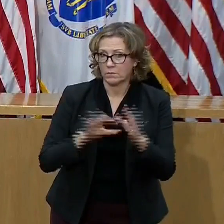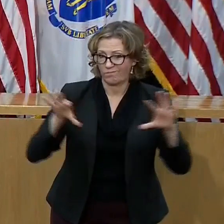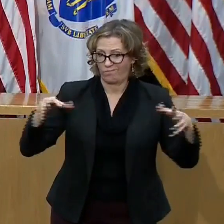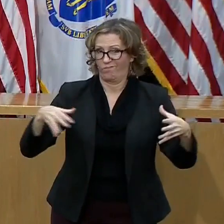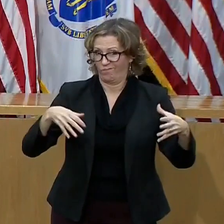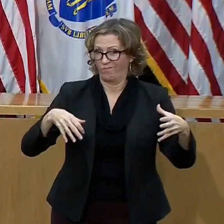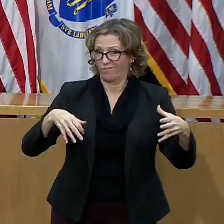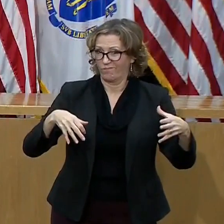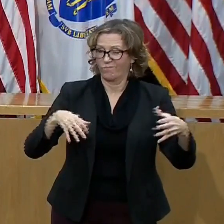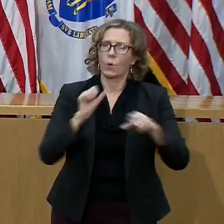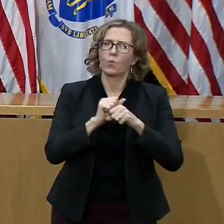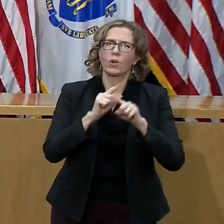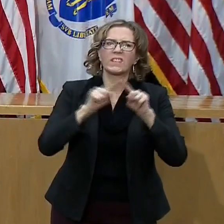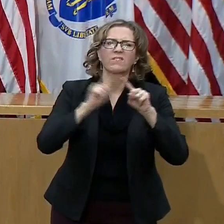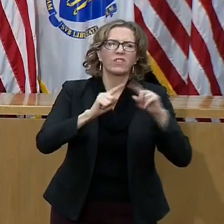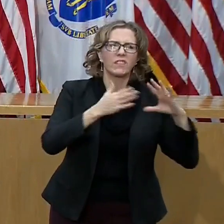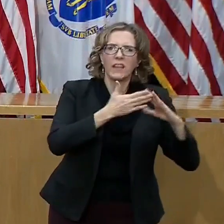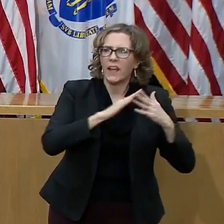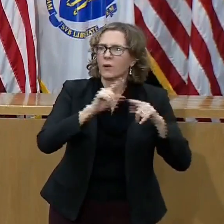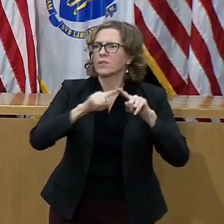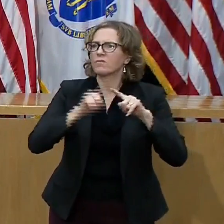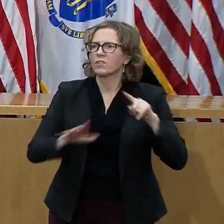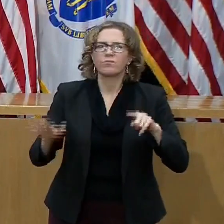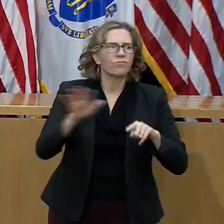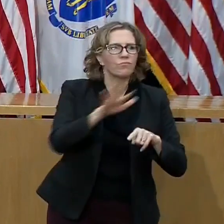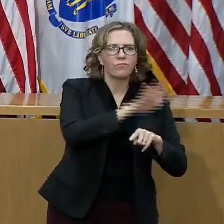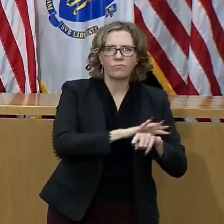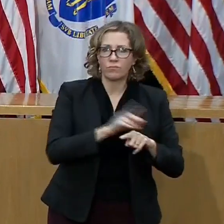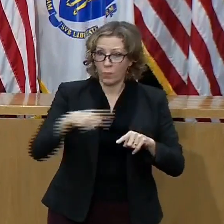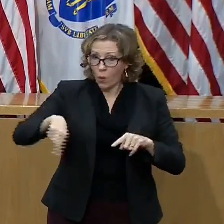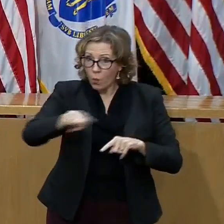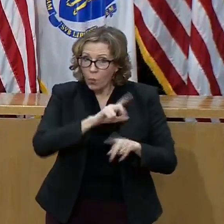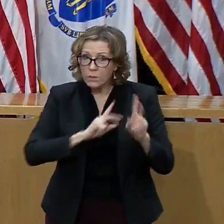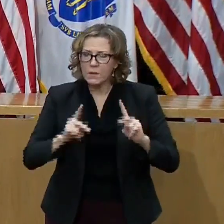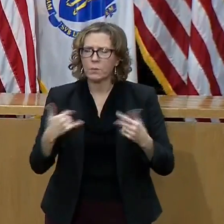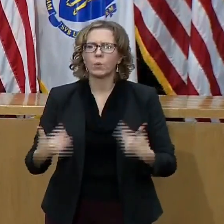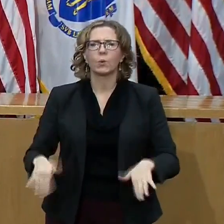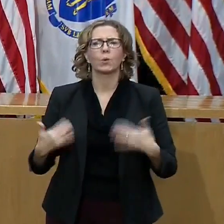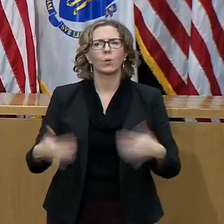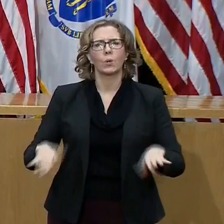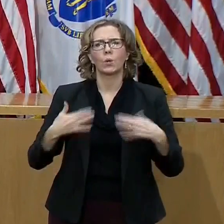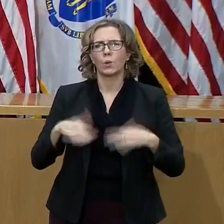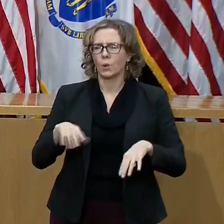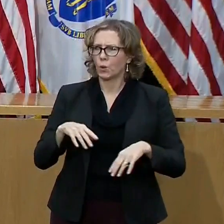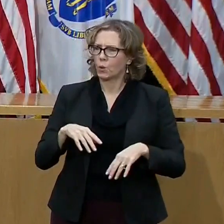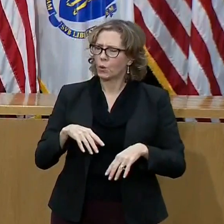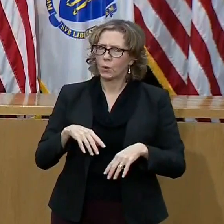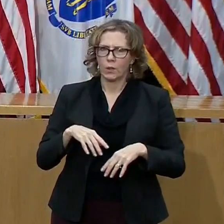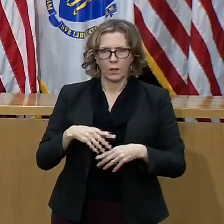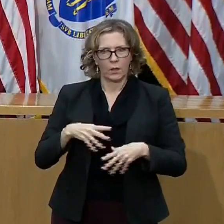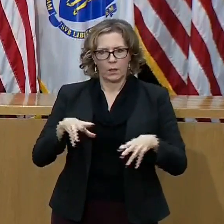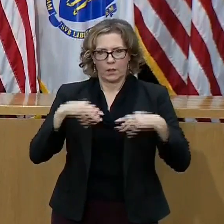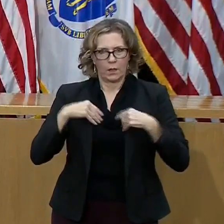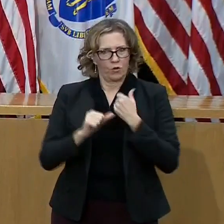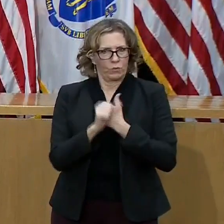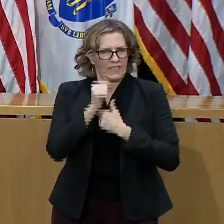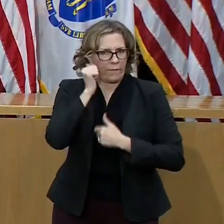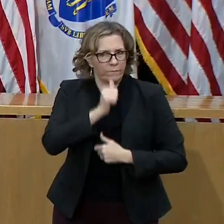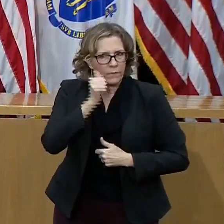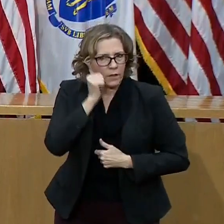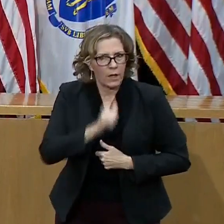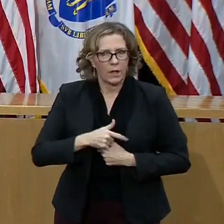and regional entities. These men and women put their lives on the line regularly back before we had COVID-19.